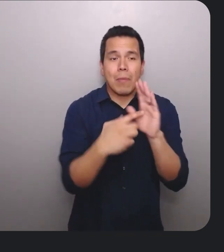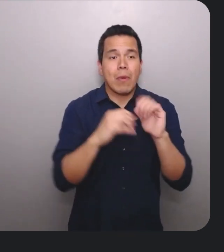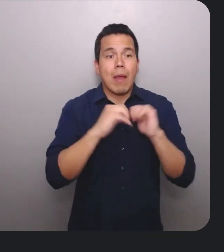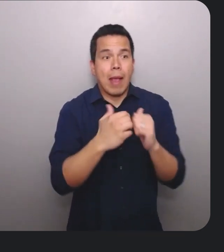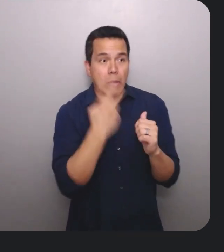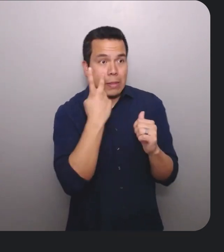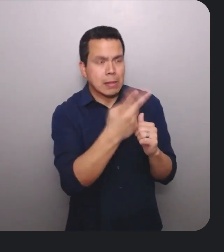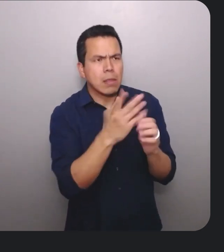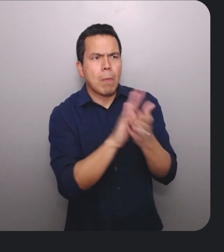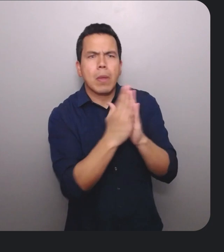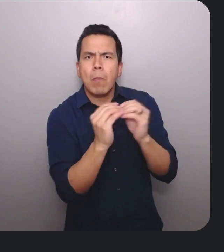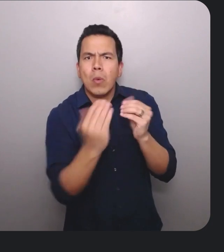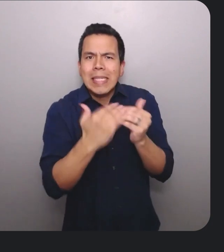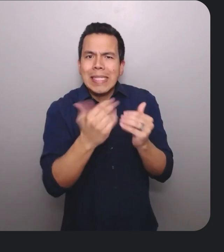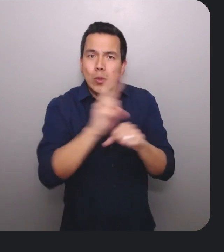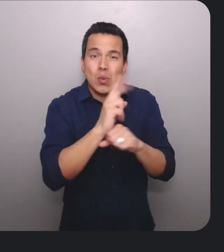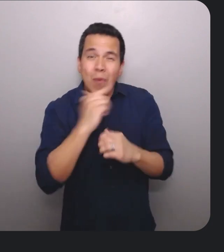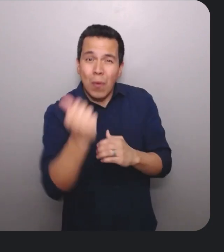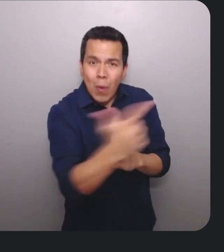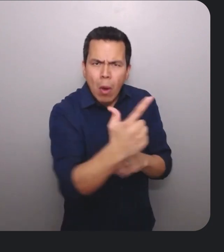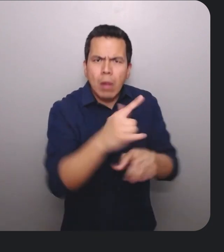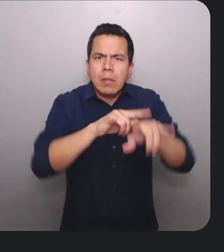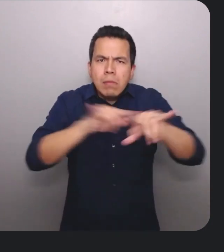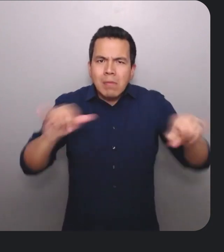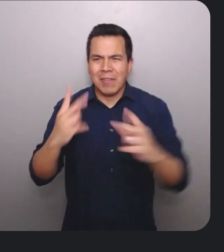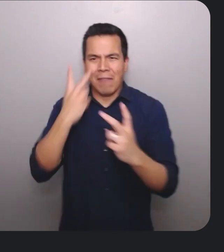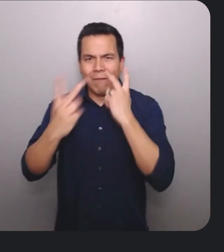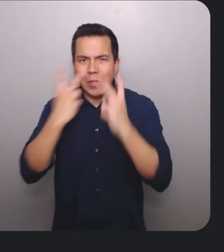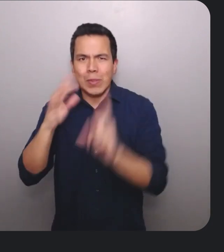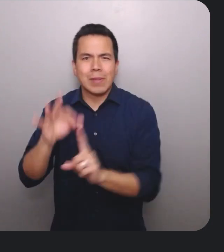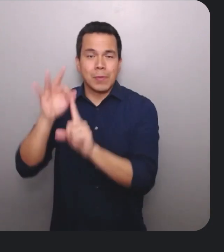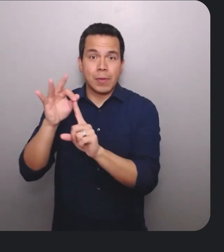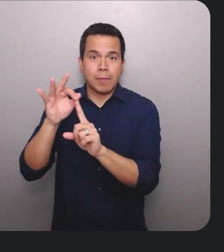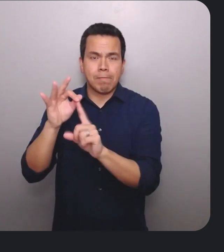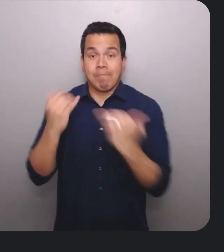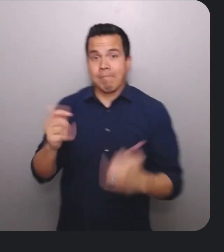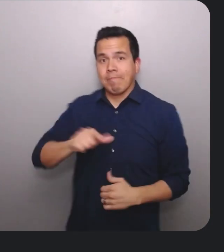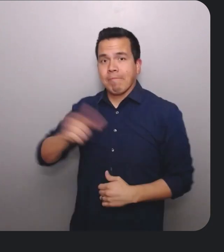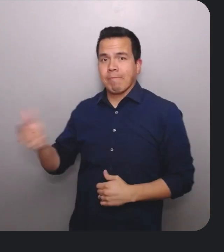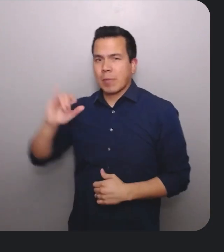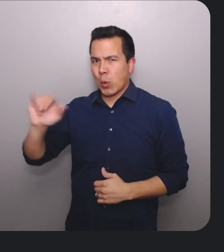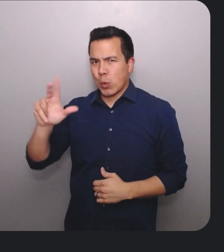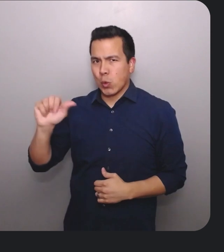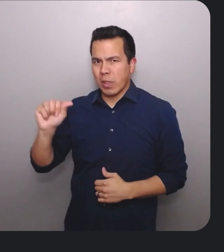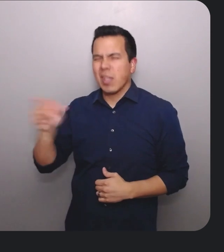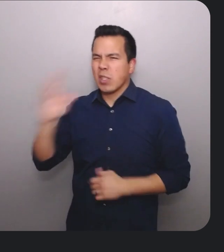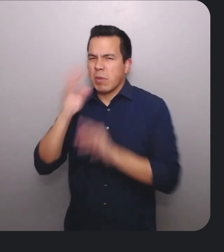easier to use for everyone yet visually distinctive. I'll turn it over to Julia to give a real-life case